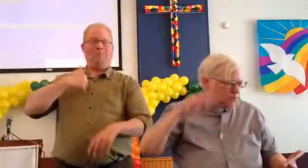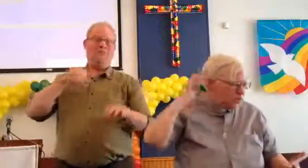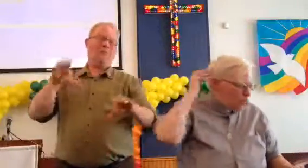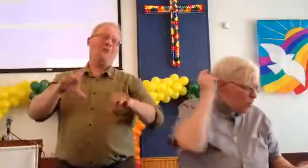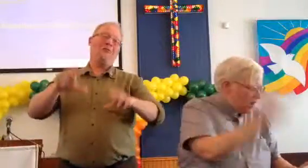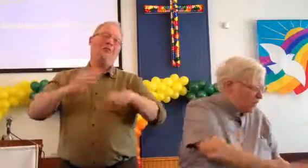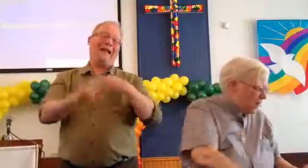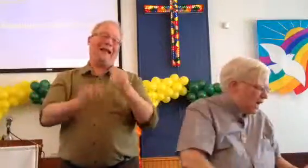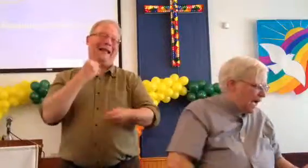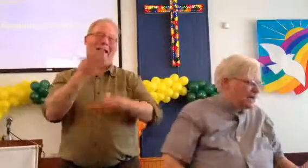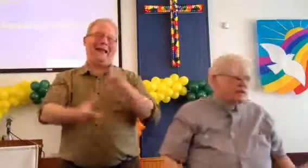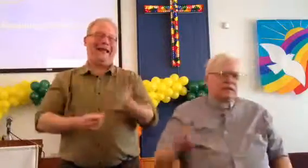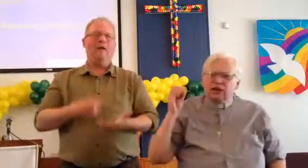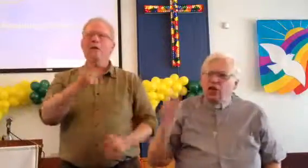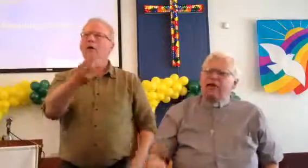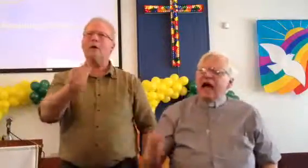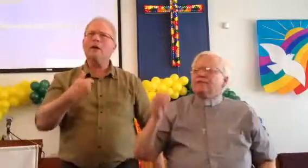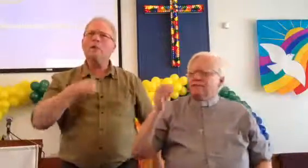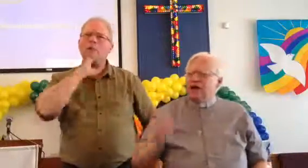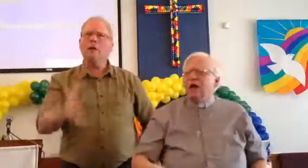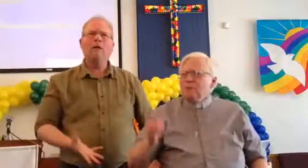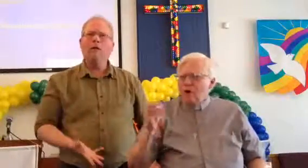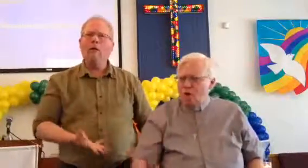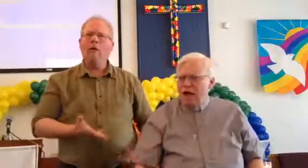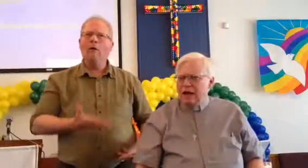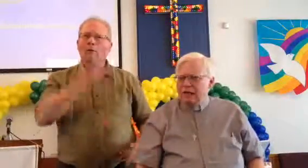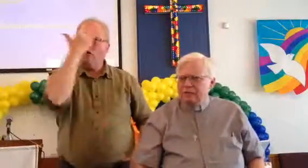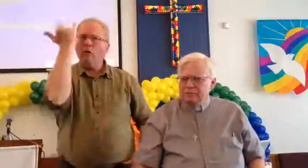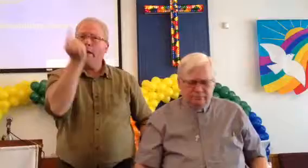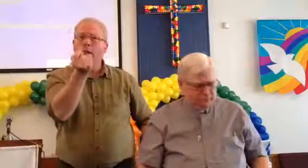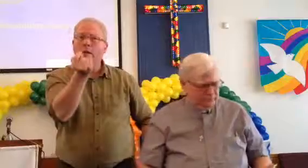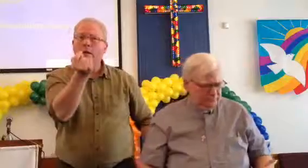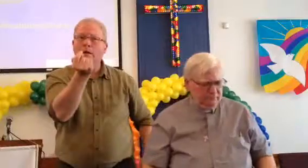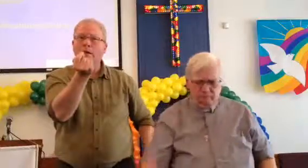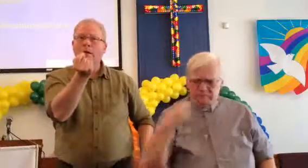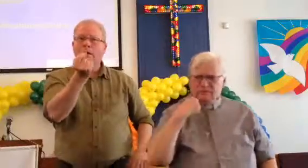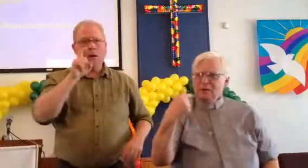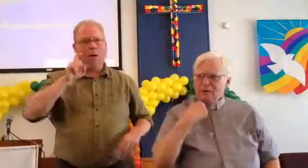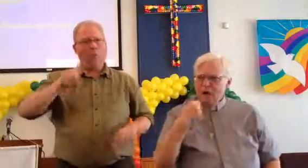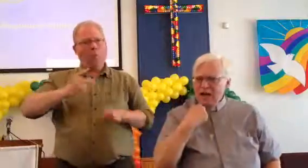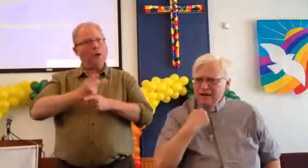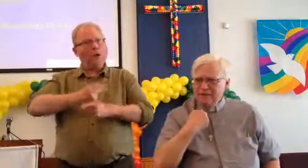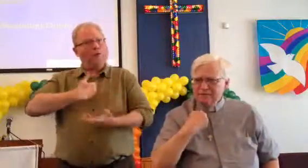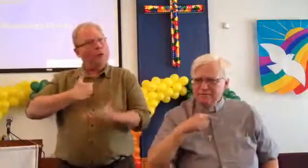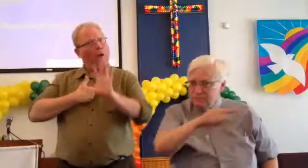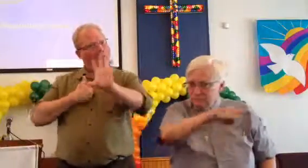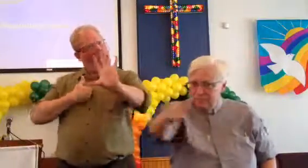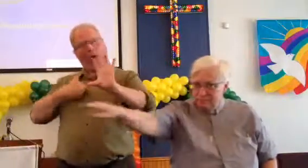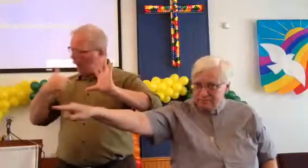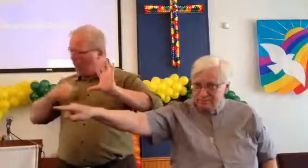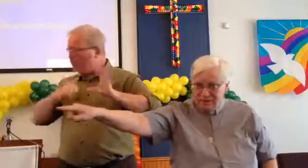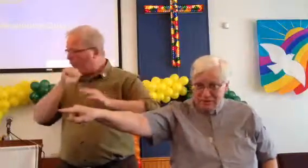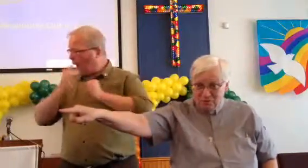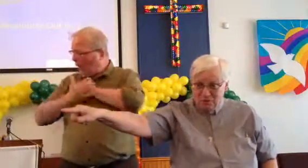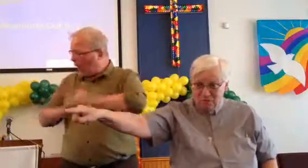We are taught to look out for number one. Number one. Not number one.